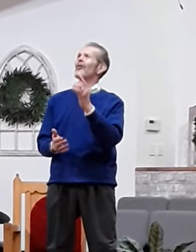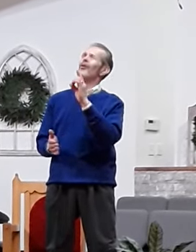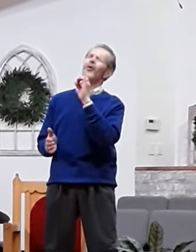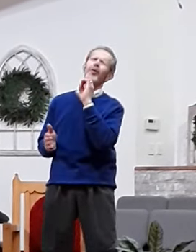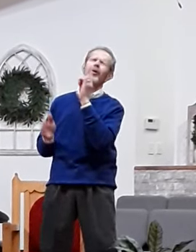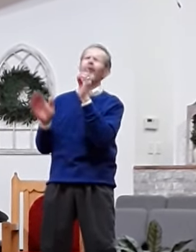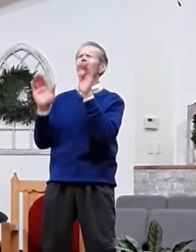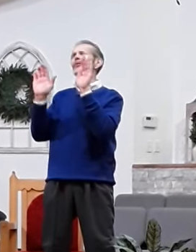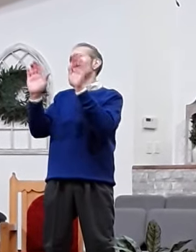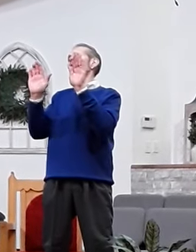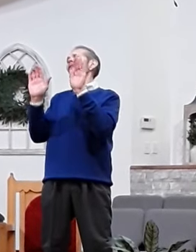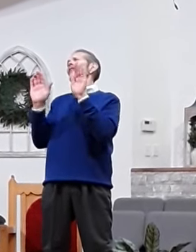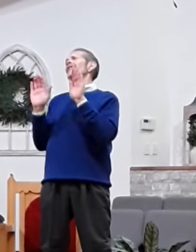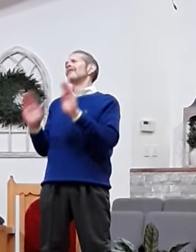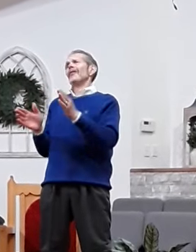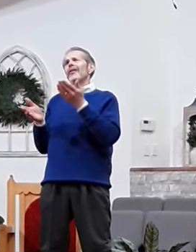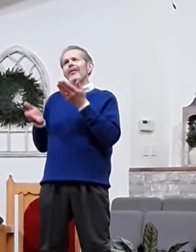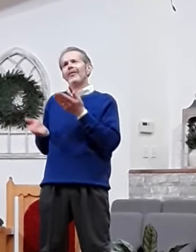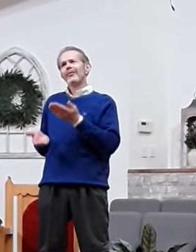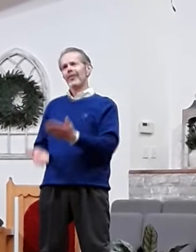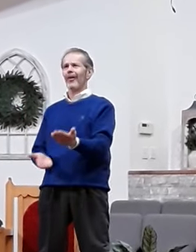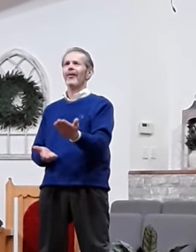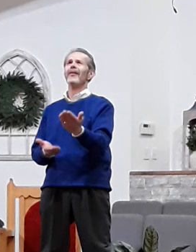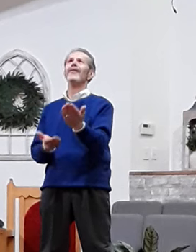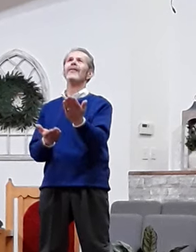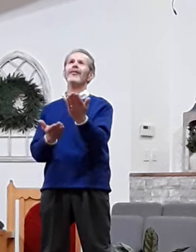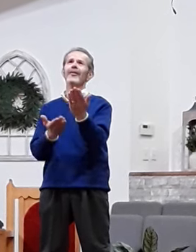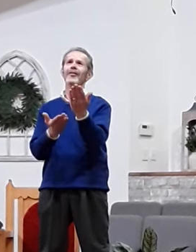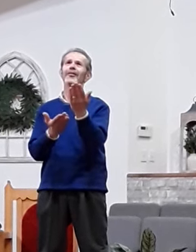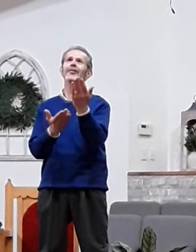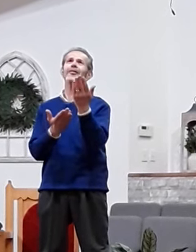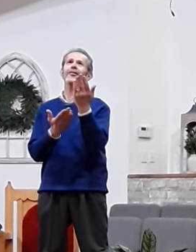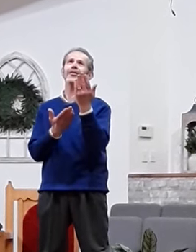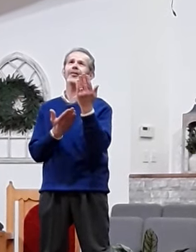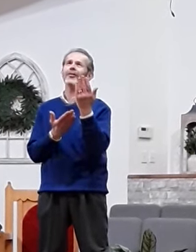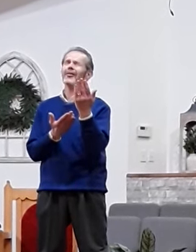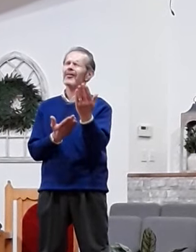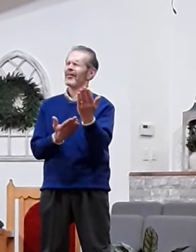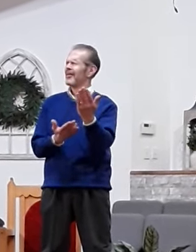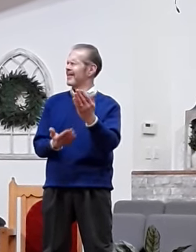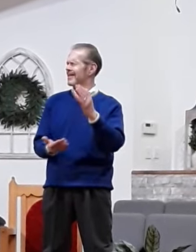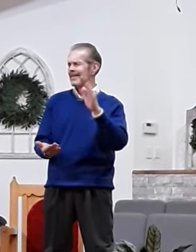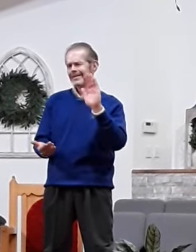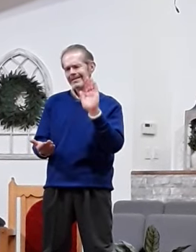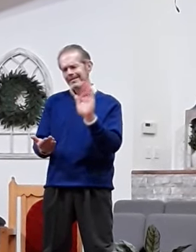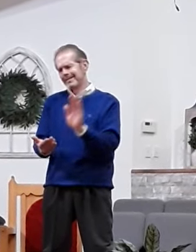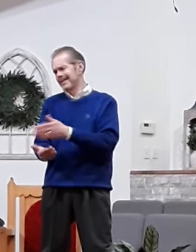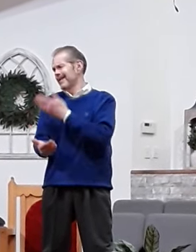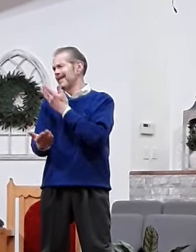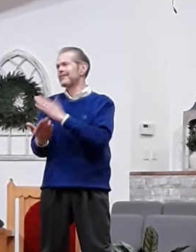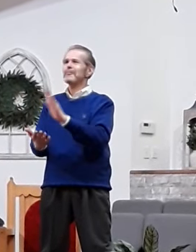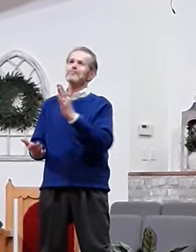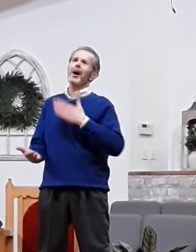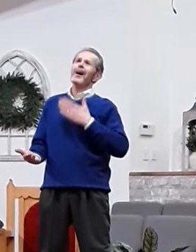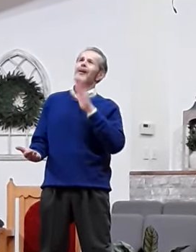how great Thou art. Then sings my